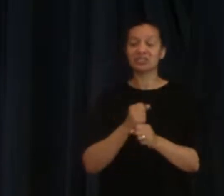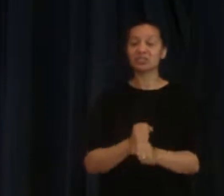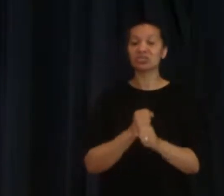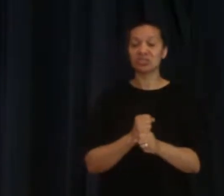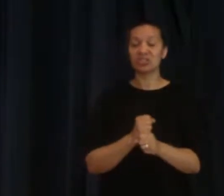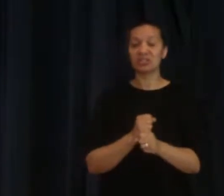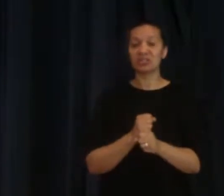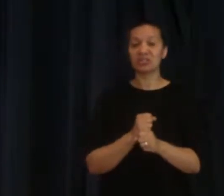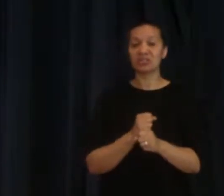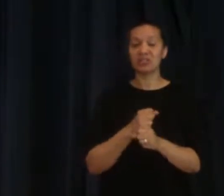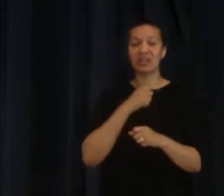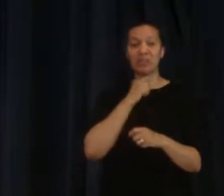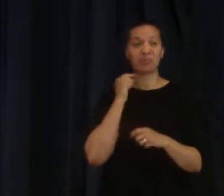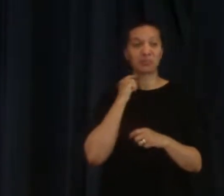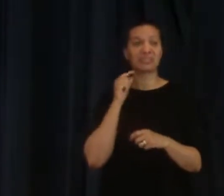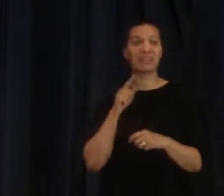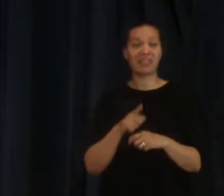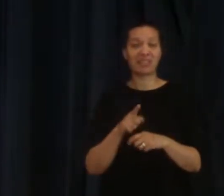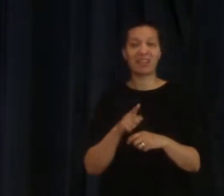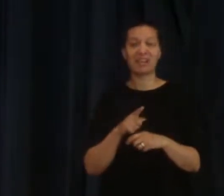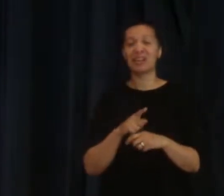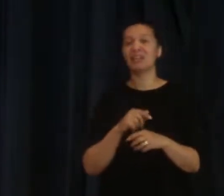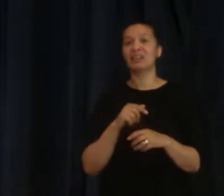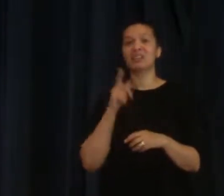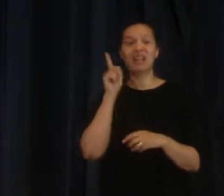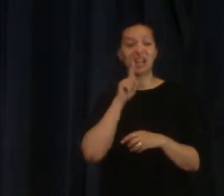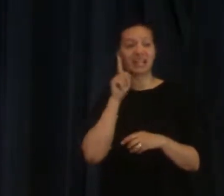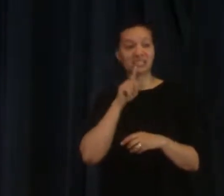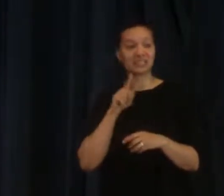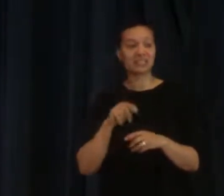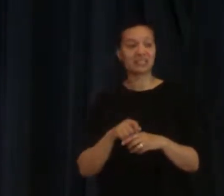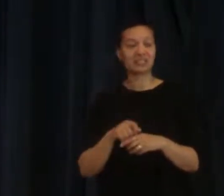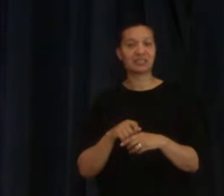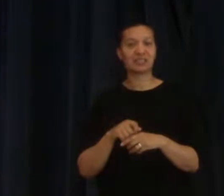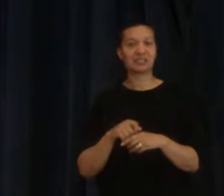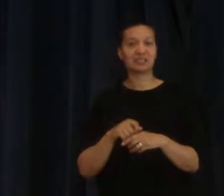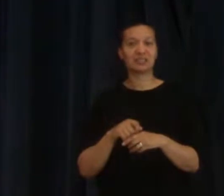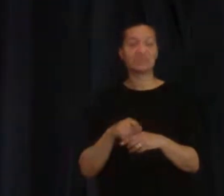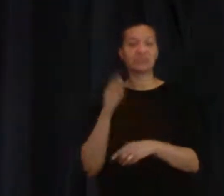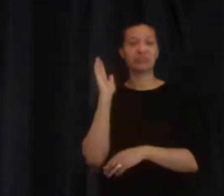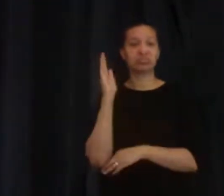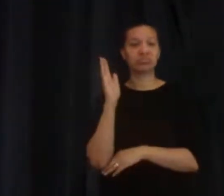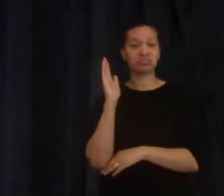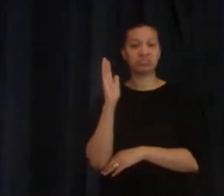minister a lady called the Reverend Jill Lee who led me to the law was preaching.